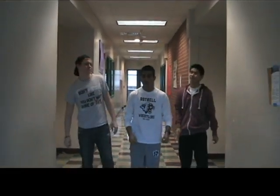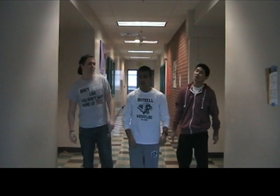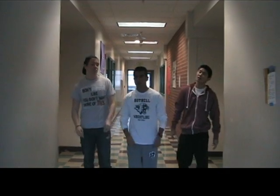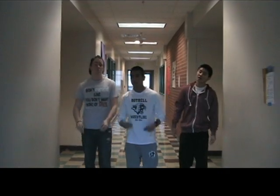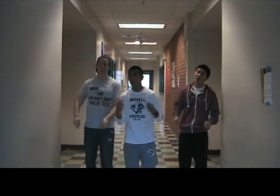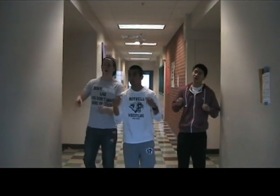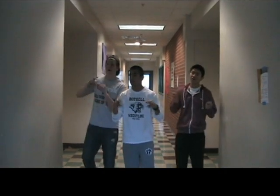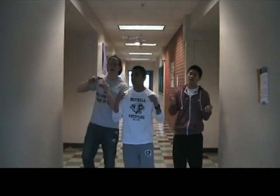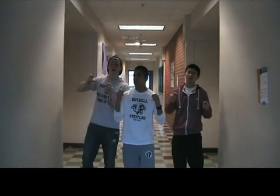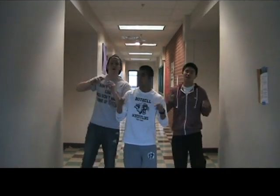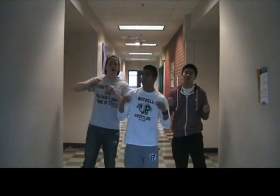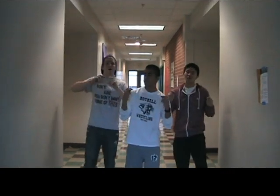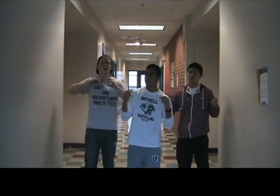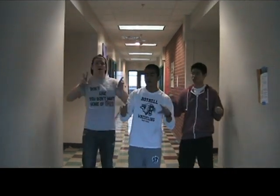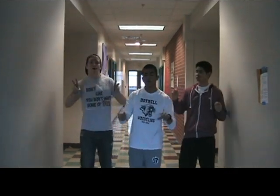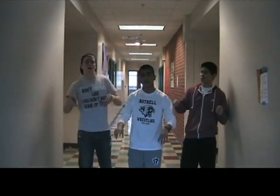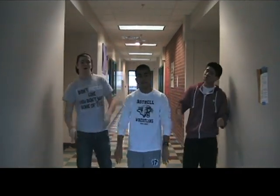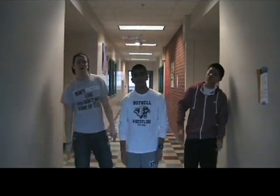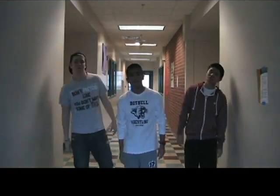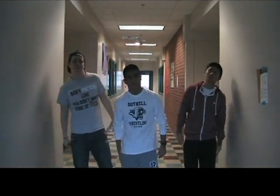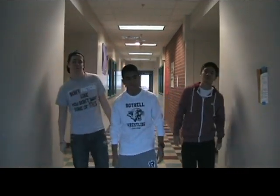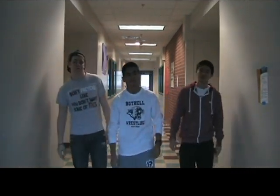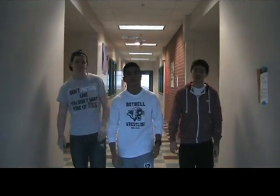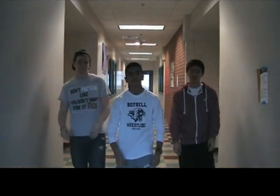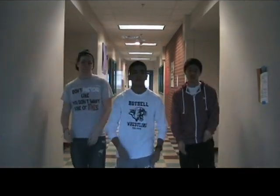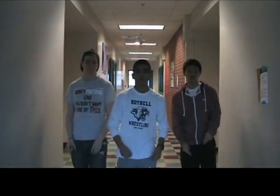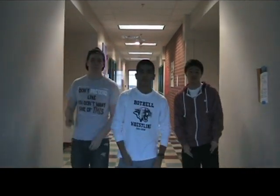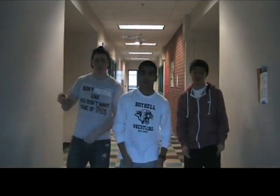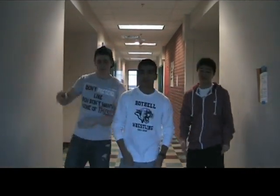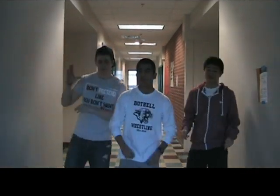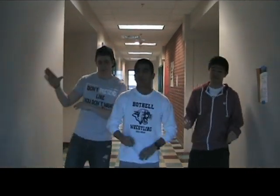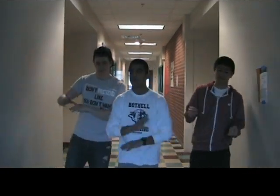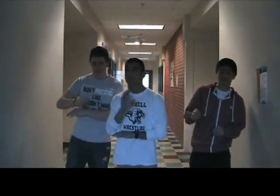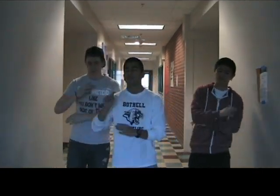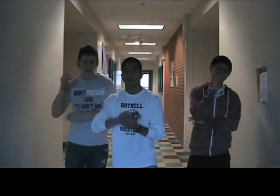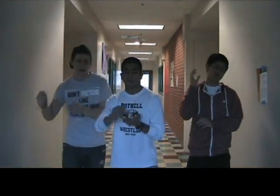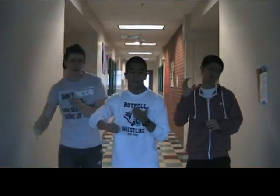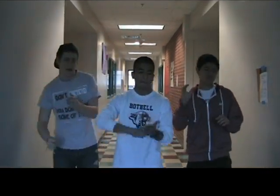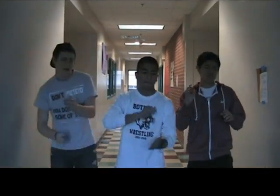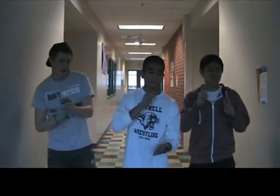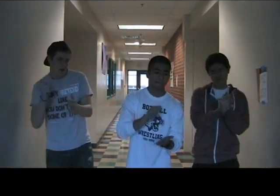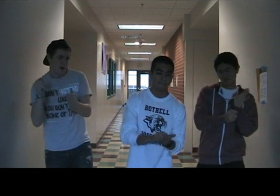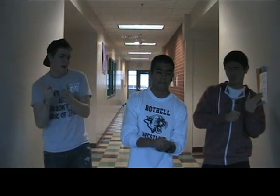Oh, oh, oh, oh, it's Christmas time.